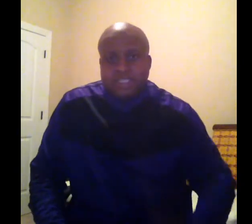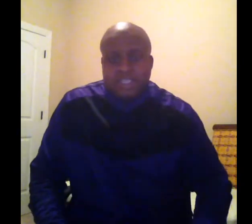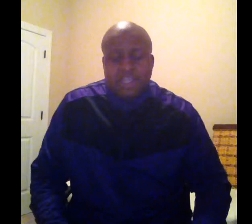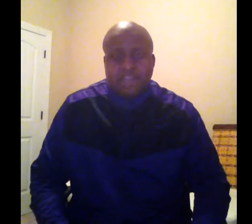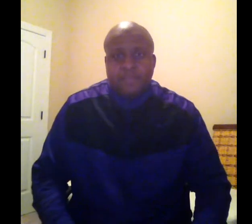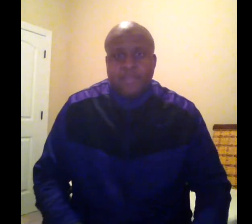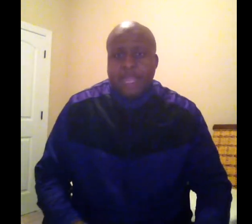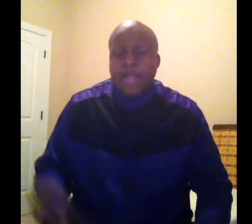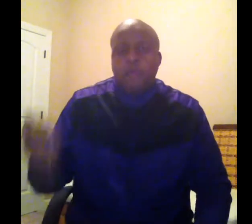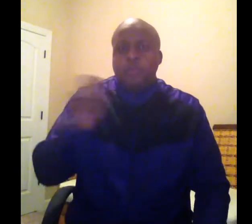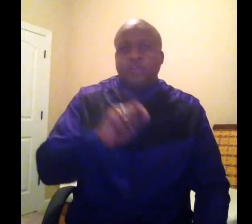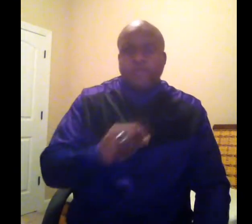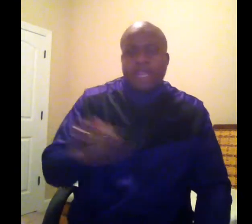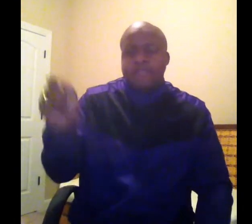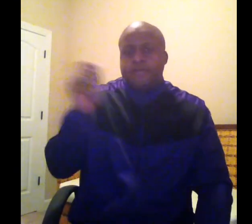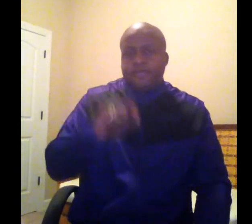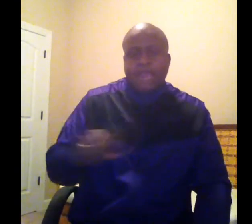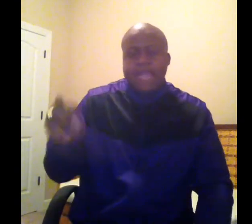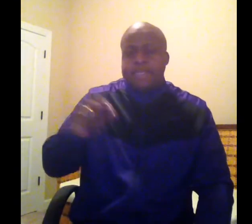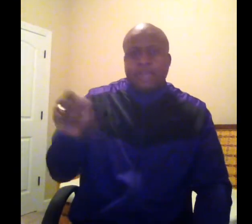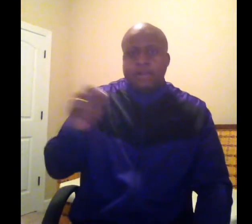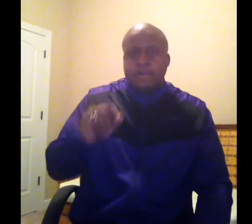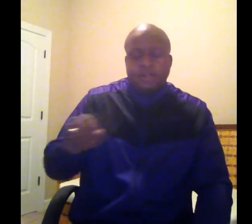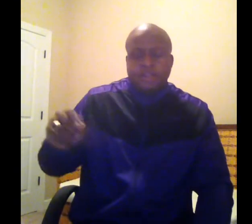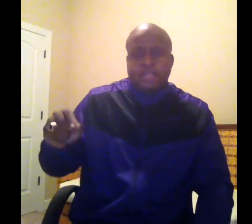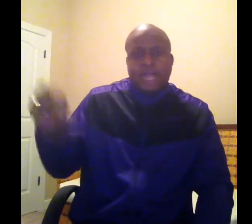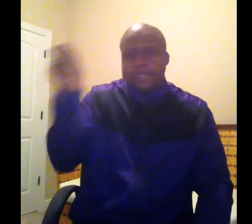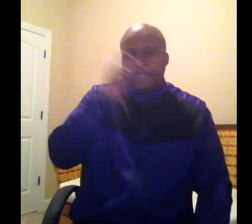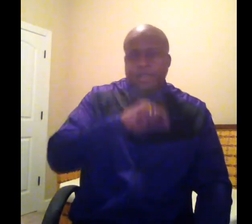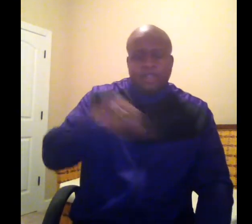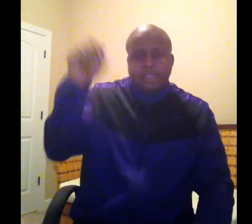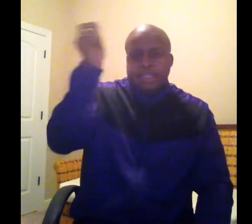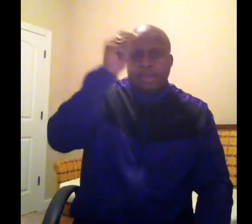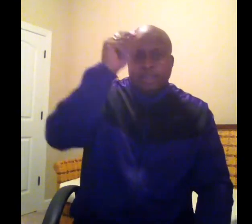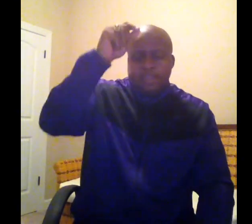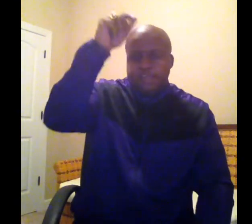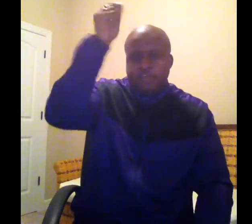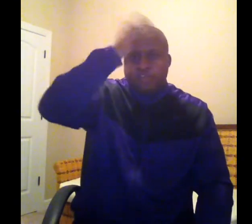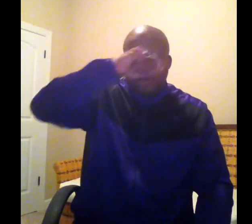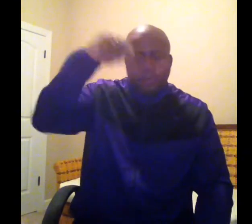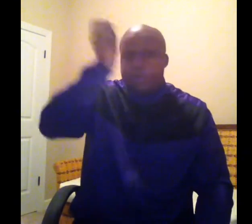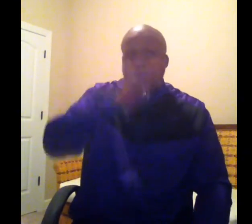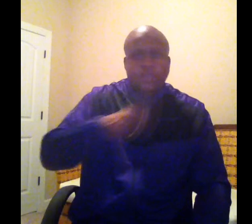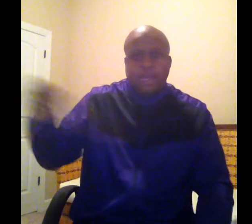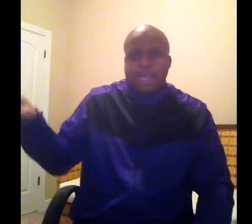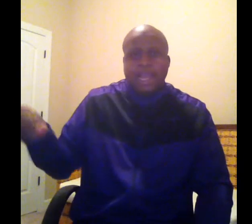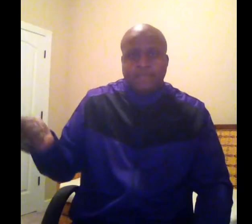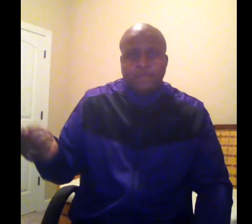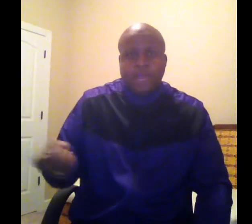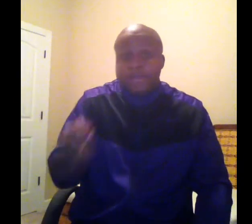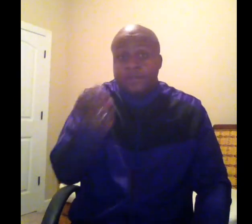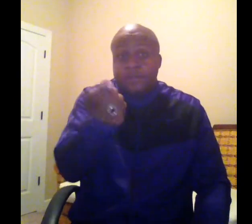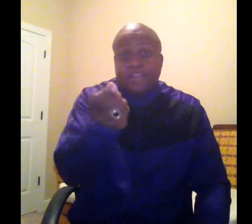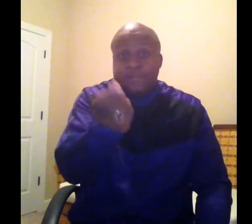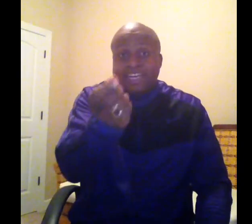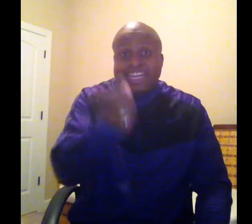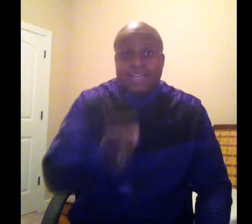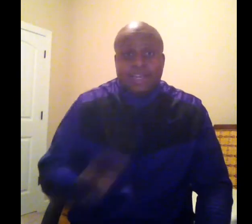sick? How would you ever find out that God can turn your life around if you never needed it